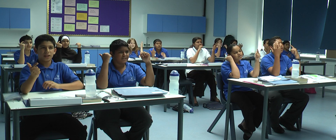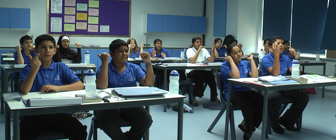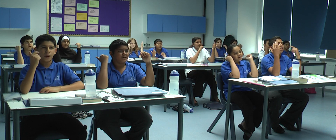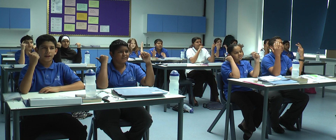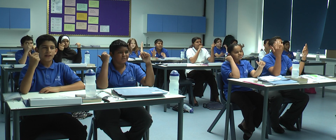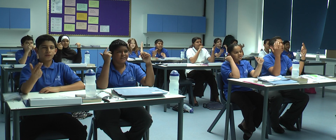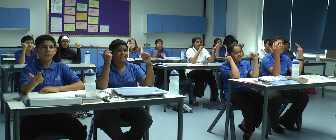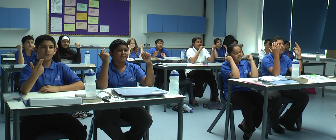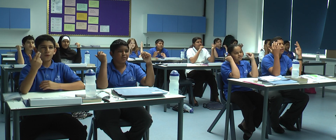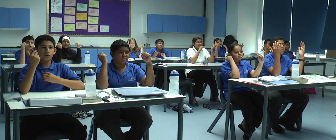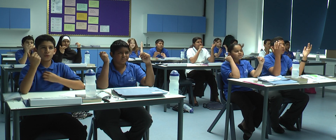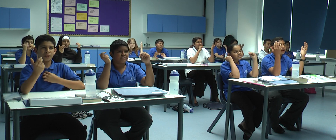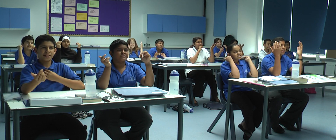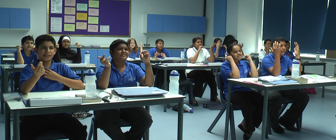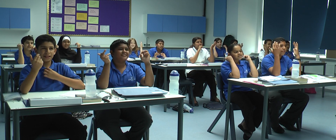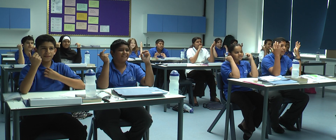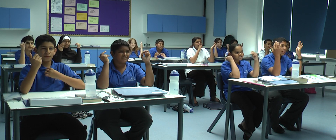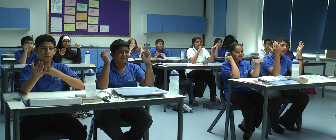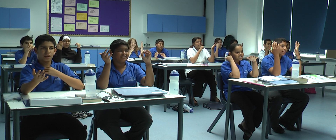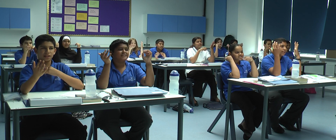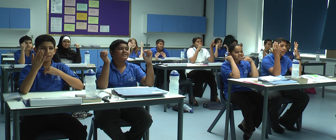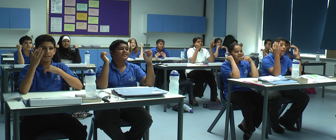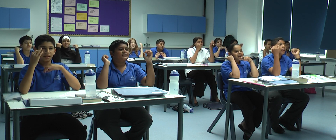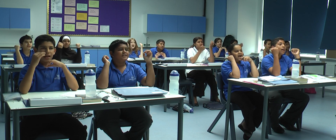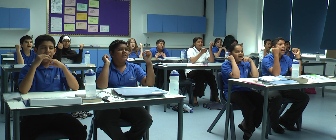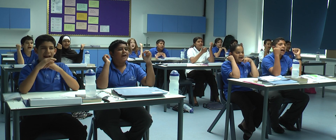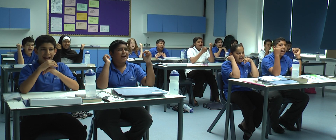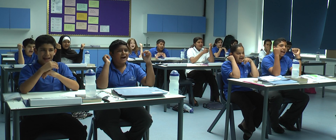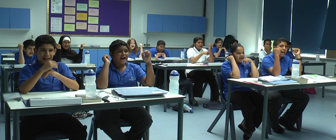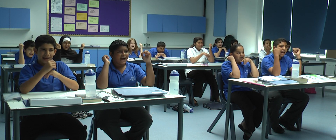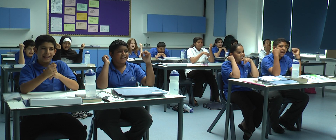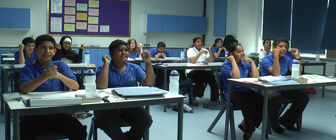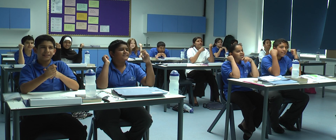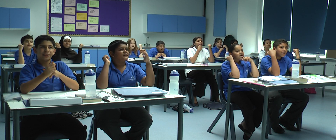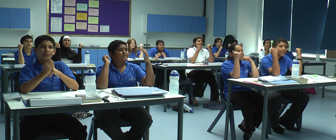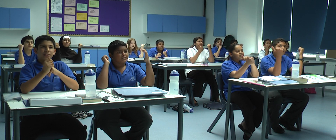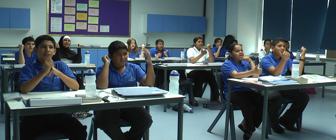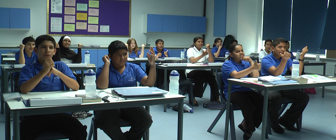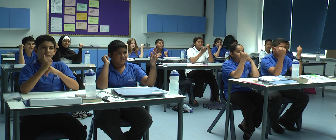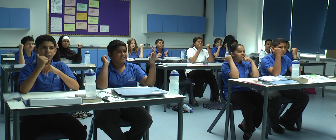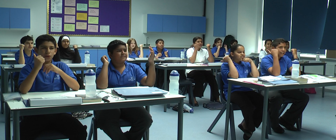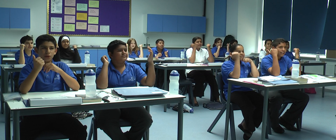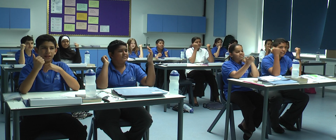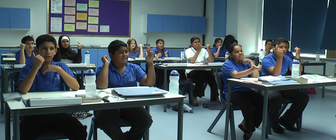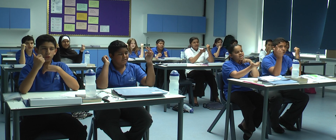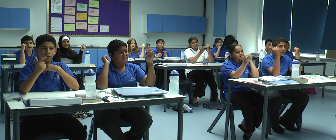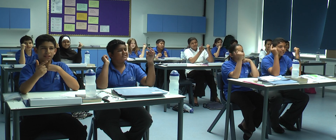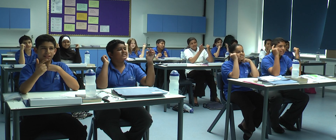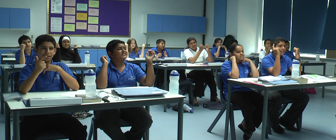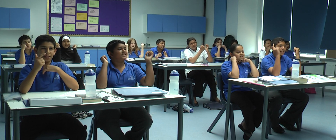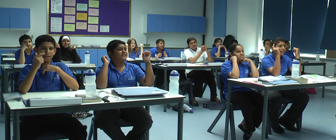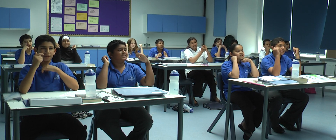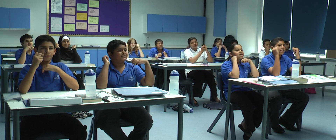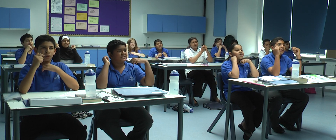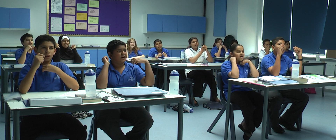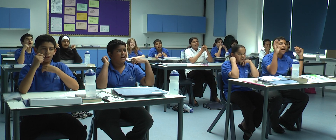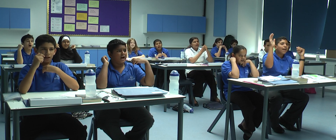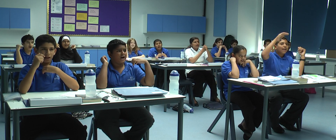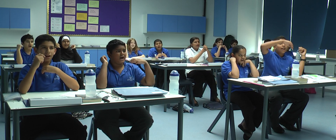twenty-one, twenty-four, twenty-seven, thirty, and thirty-three, thirty-six. Uh